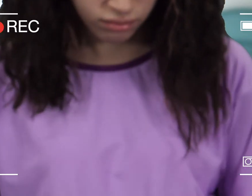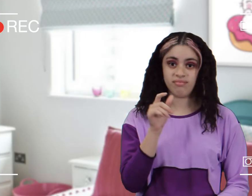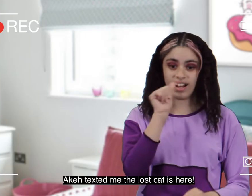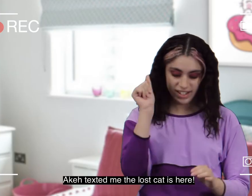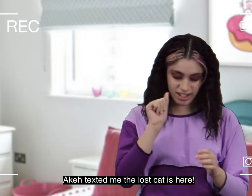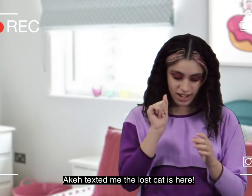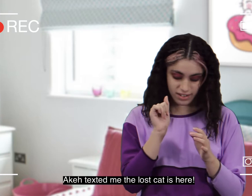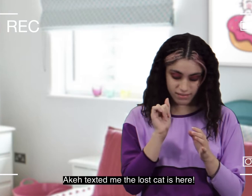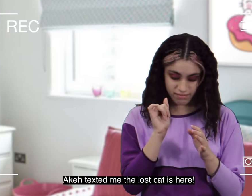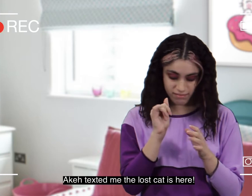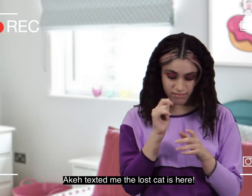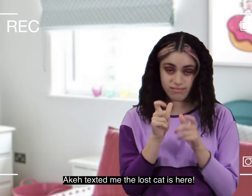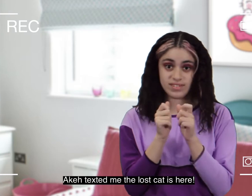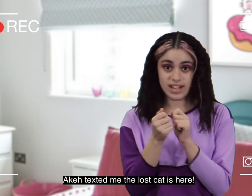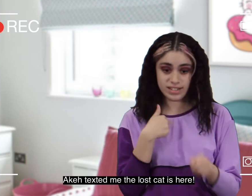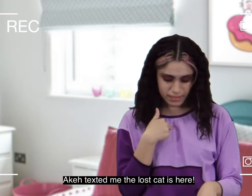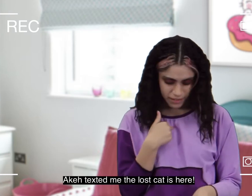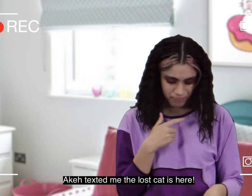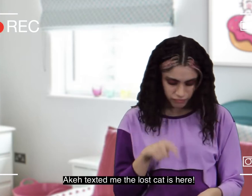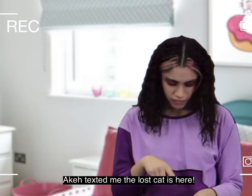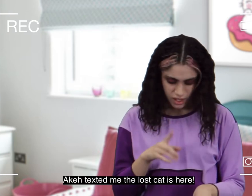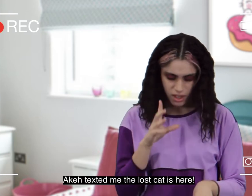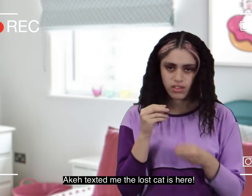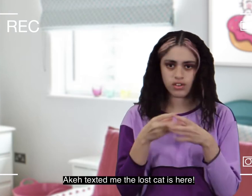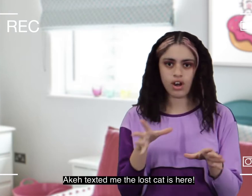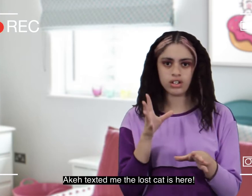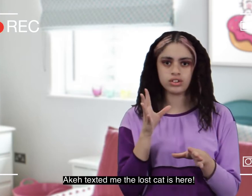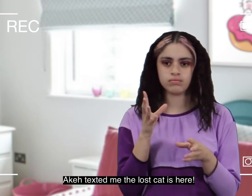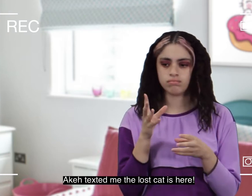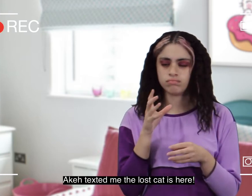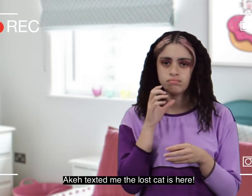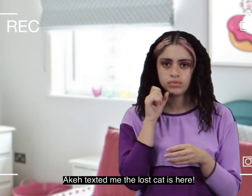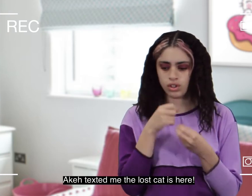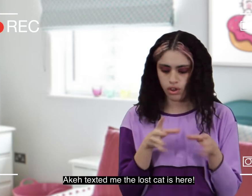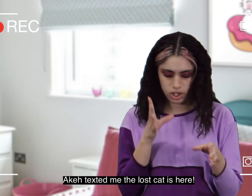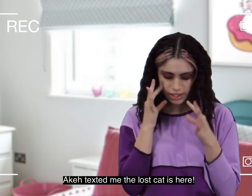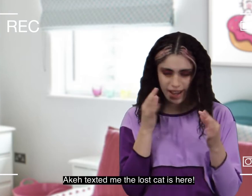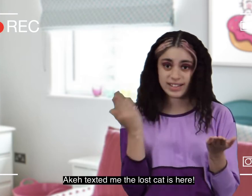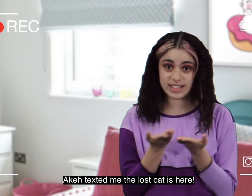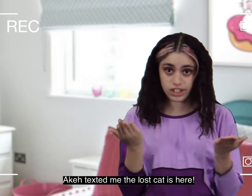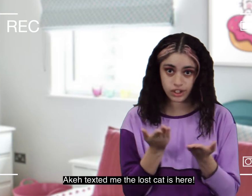i can't trust me the knowledge the knowledge cat is here